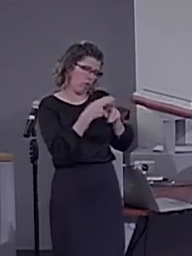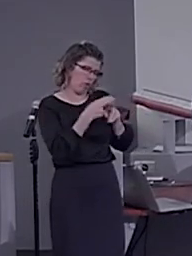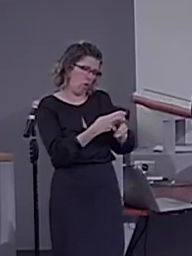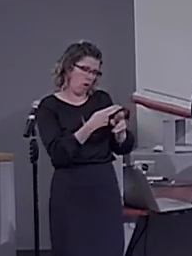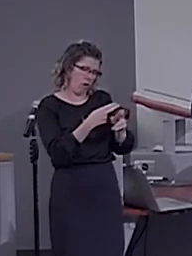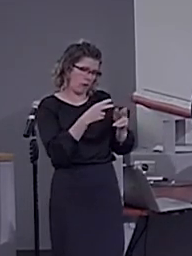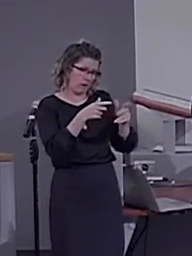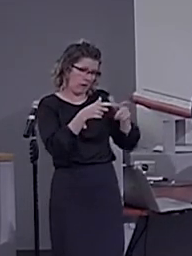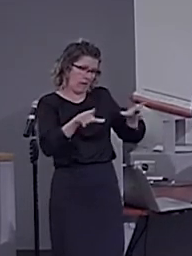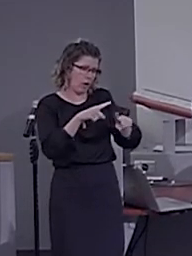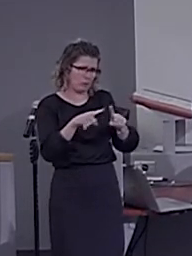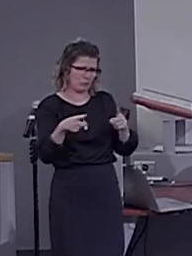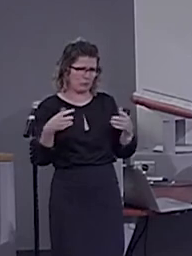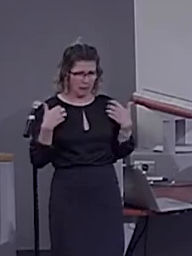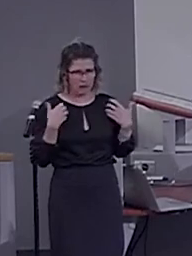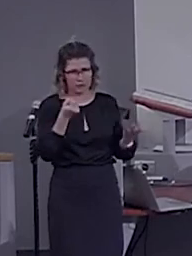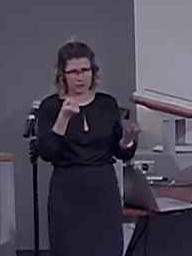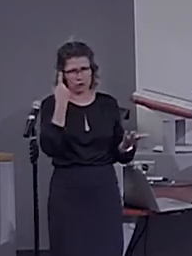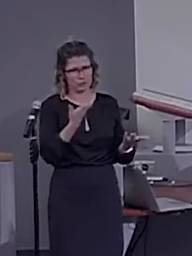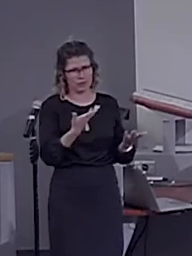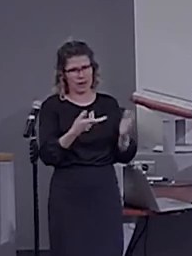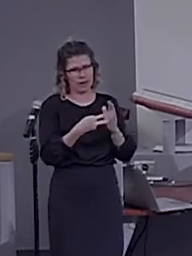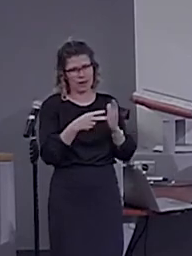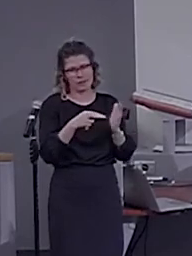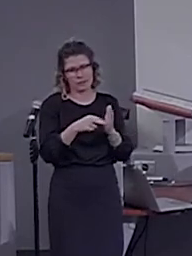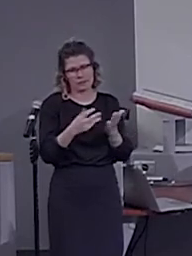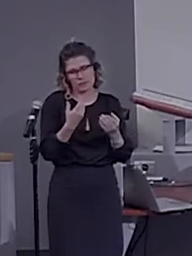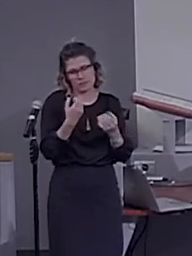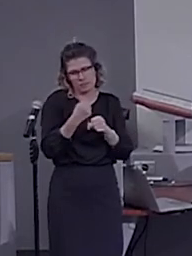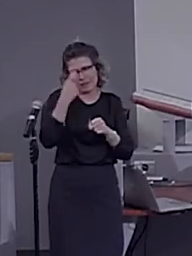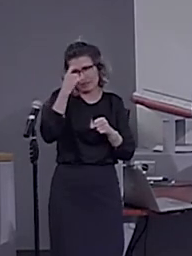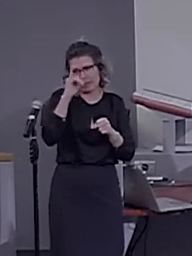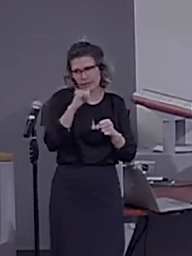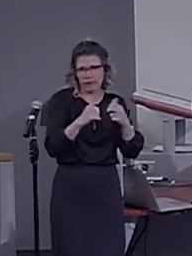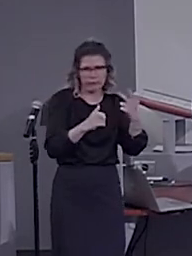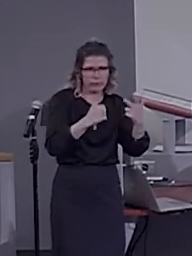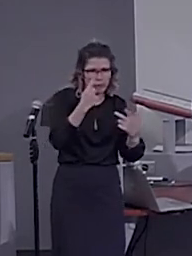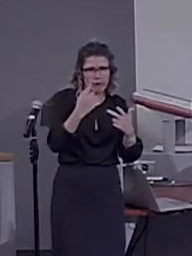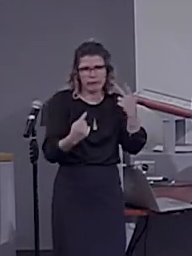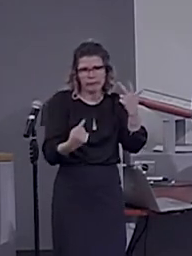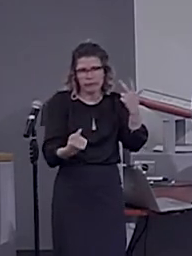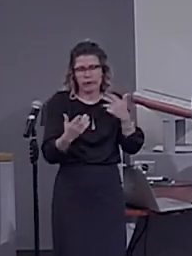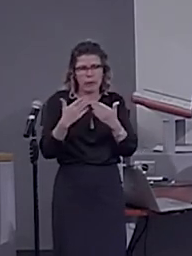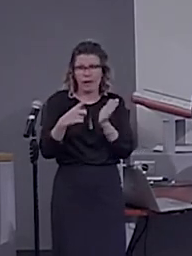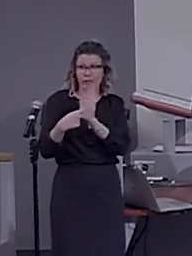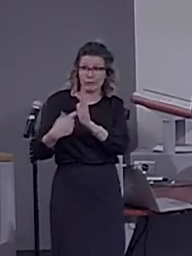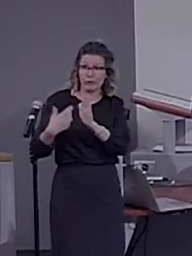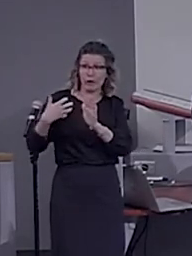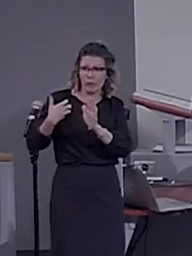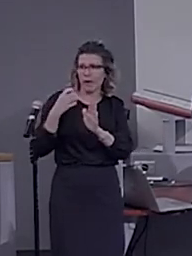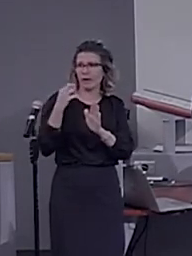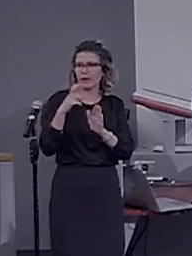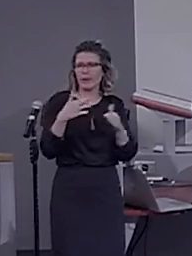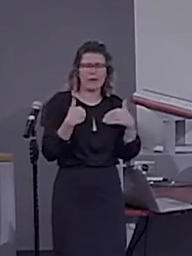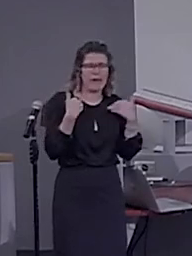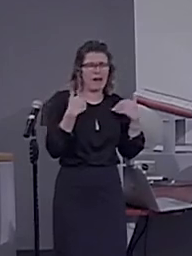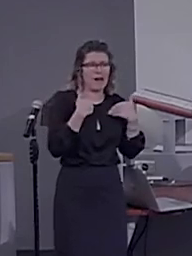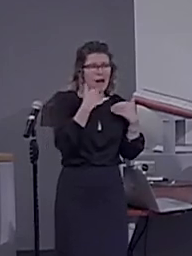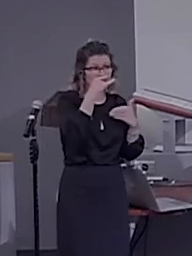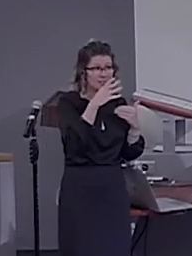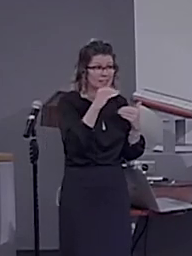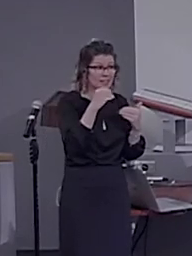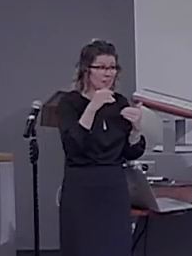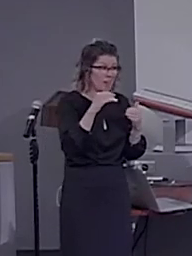monkeys. It makes sense to present them to a monkey or to a pre-verbal child, and yet we hope that we will find